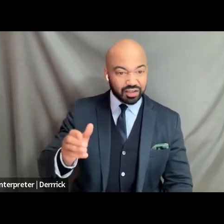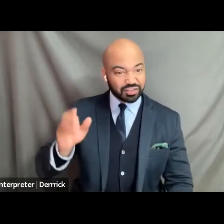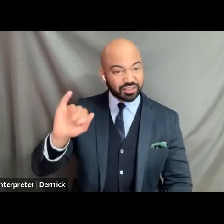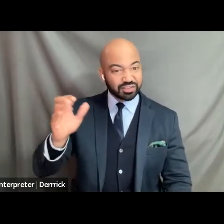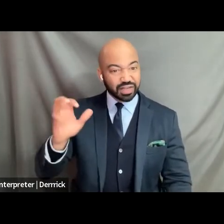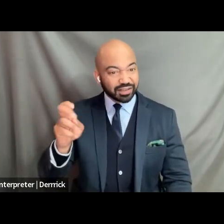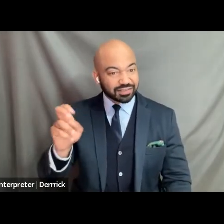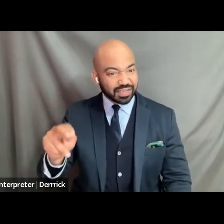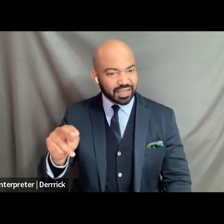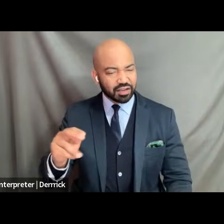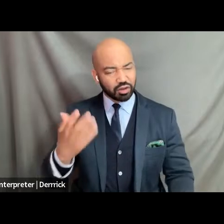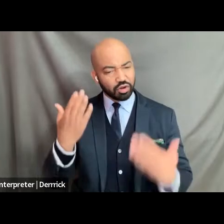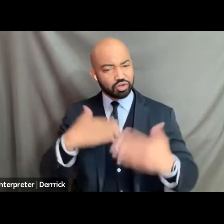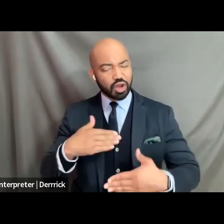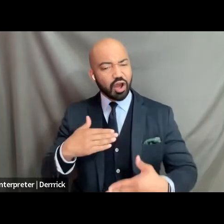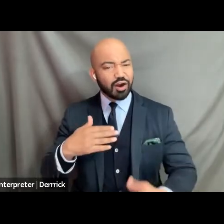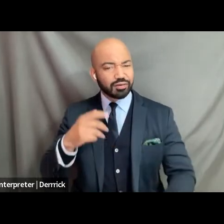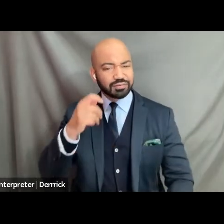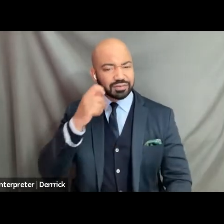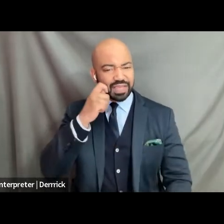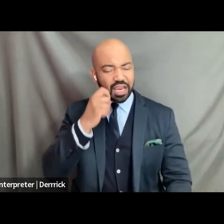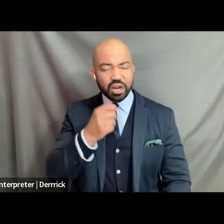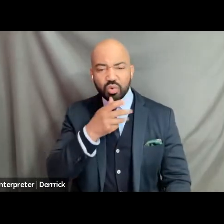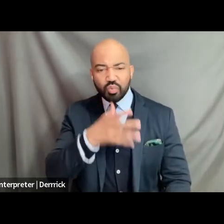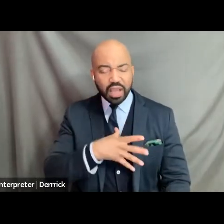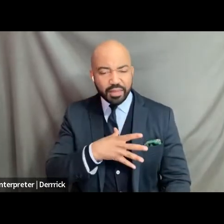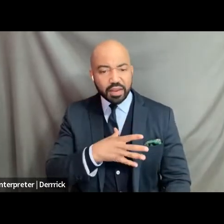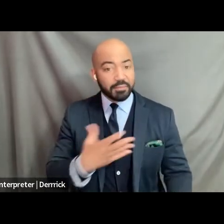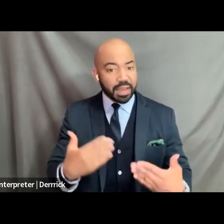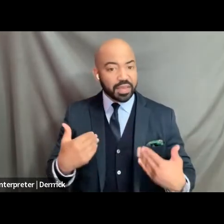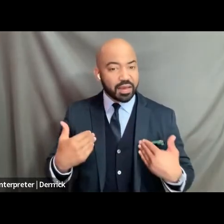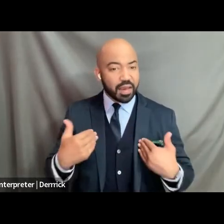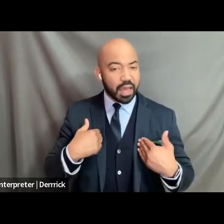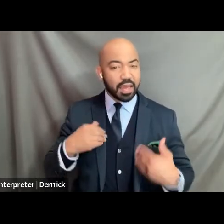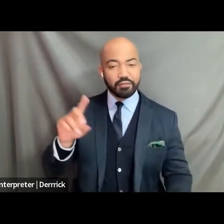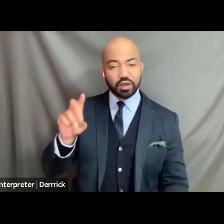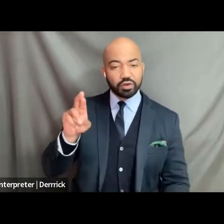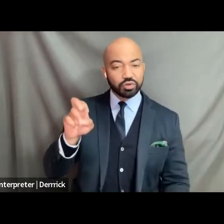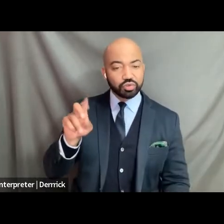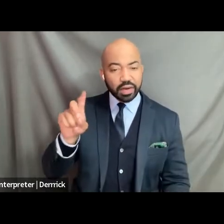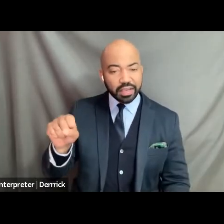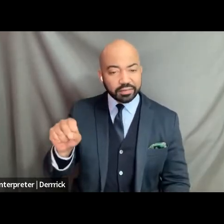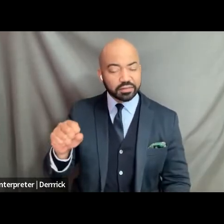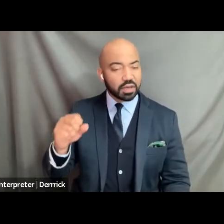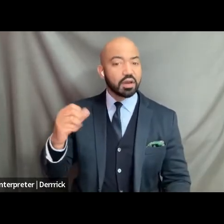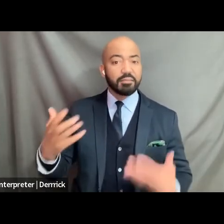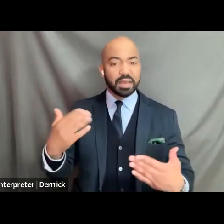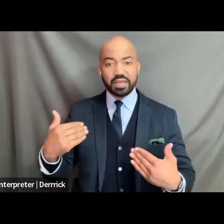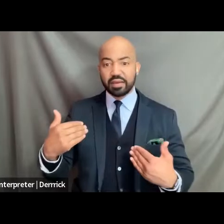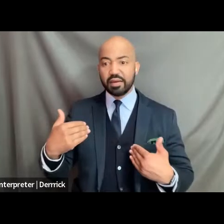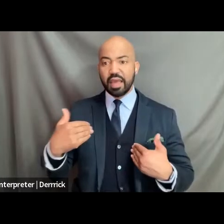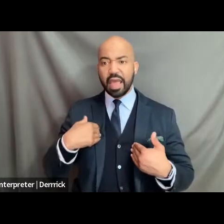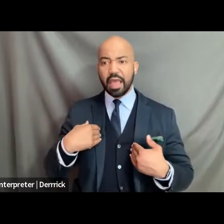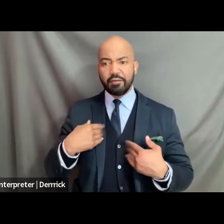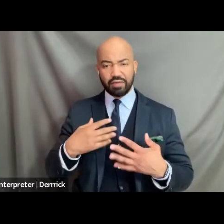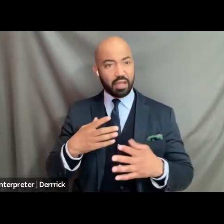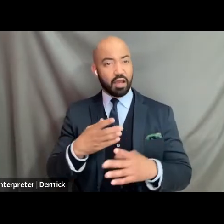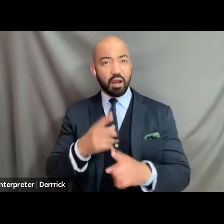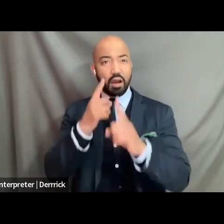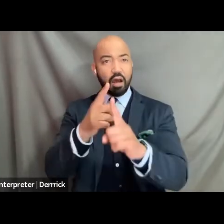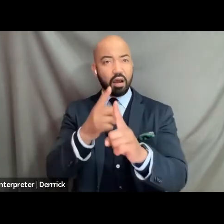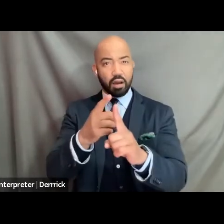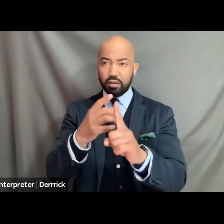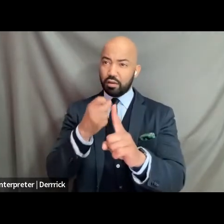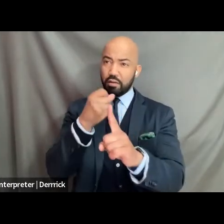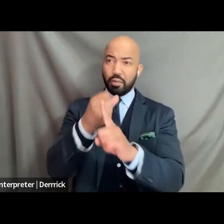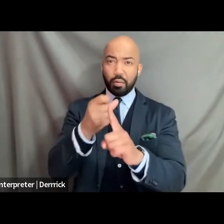-skinned women who wear dreads um who maybe don't come from a very linear path uh who are overqualified